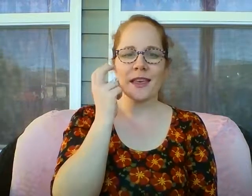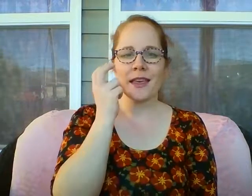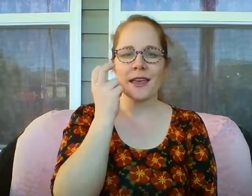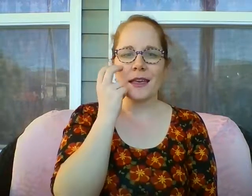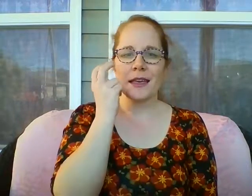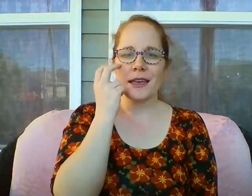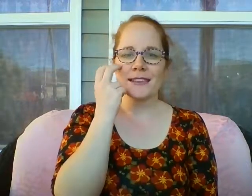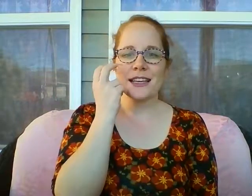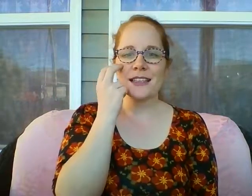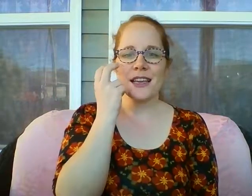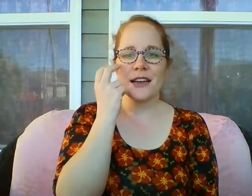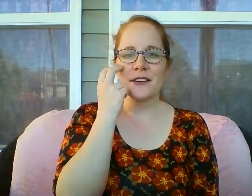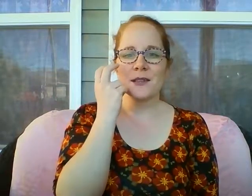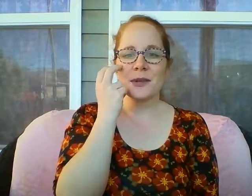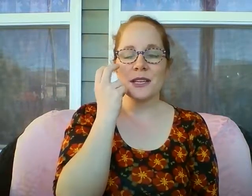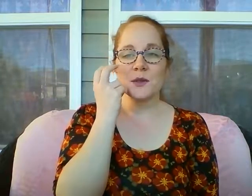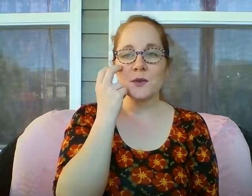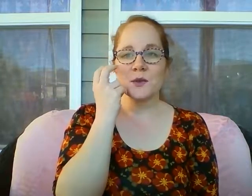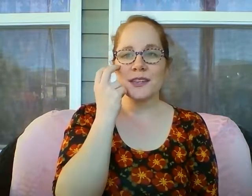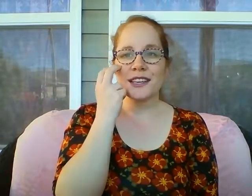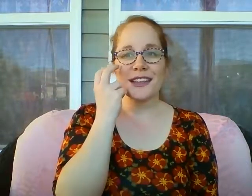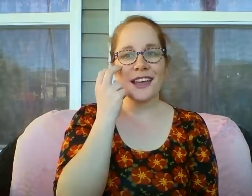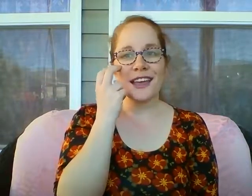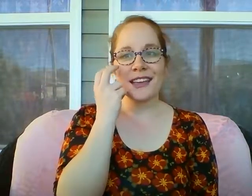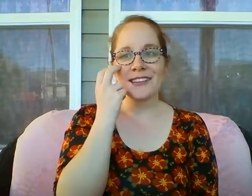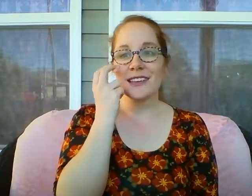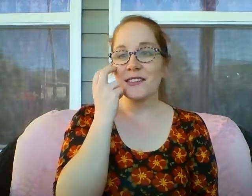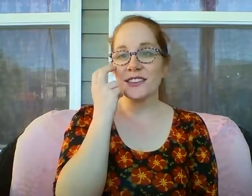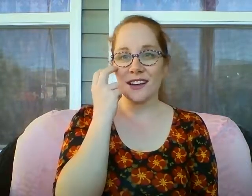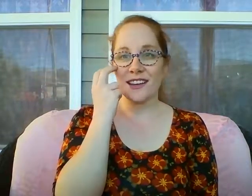As I desire to be a tool in the hands of God.